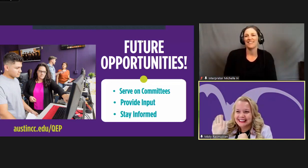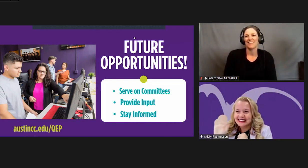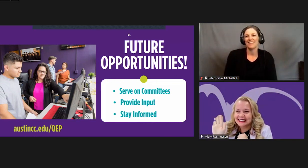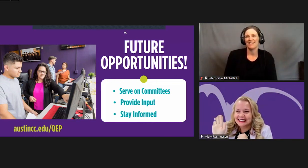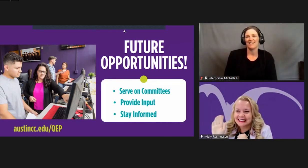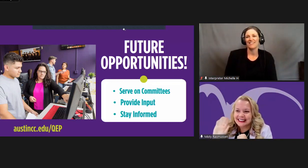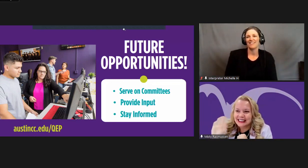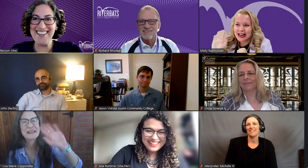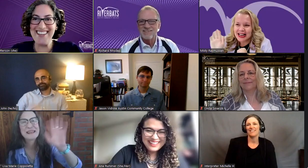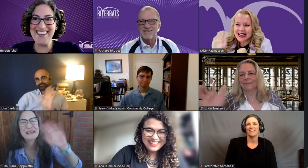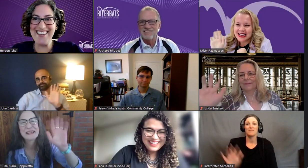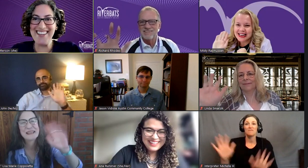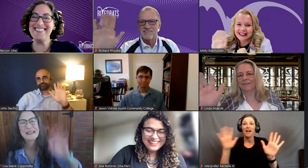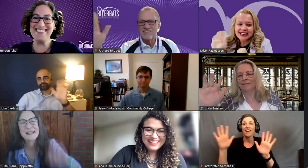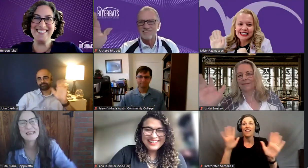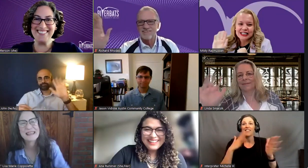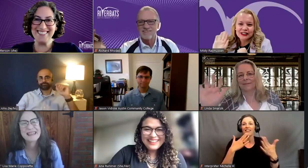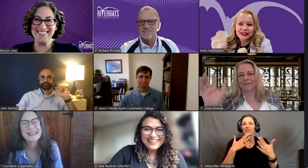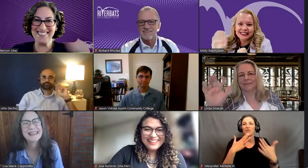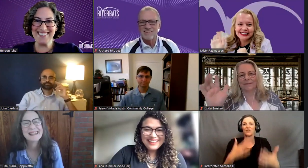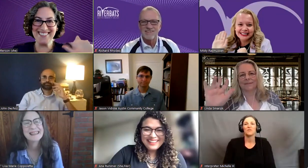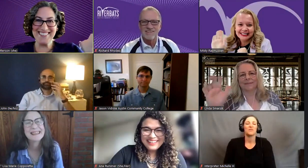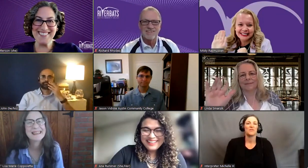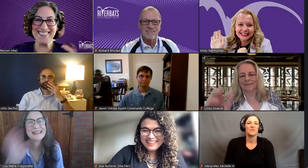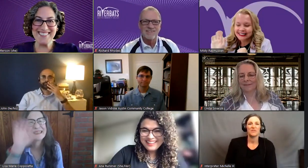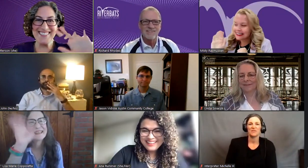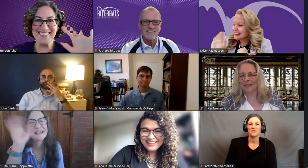Bye. Thank you. Bye. Thank you.